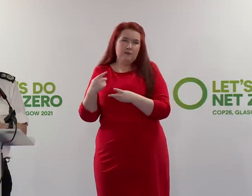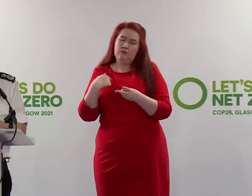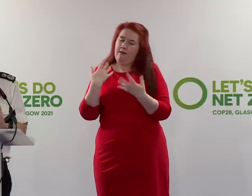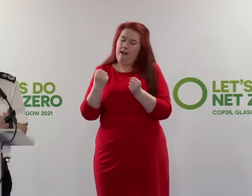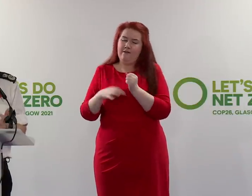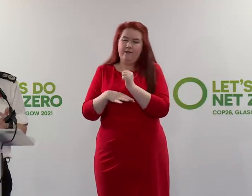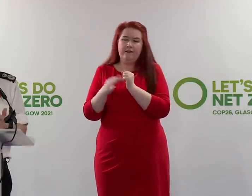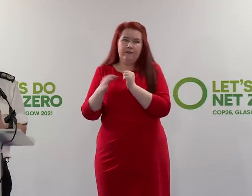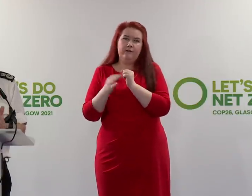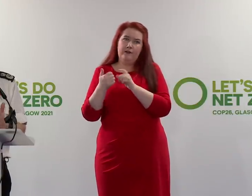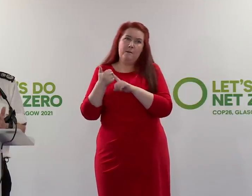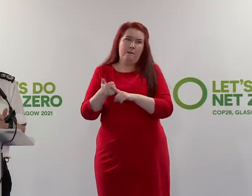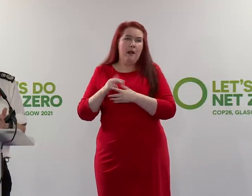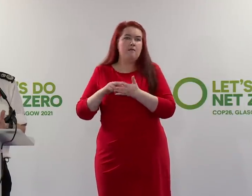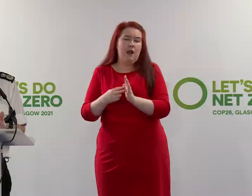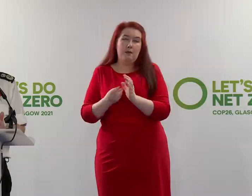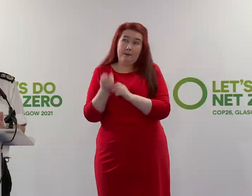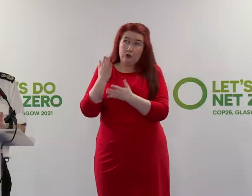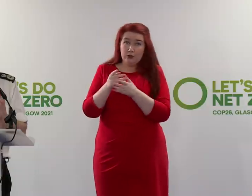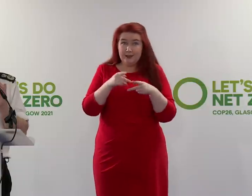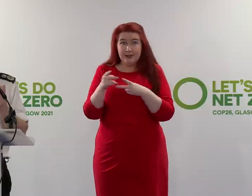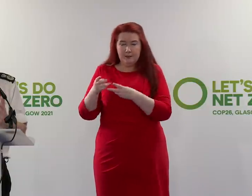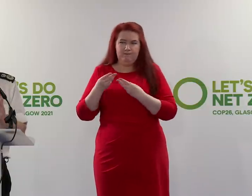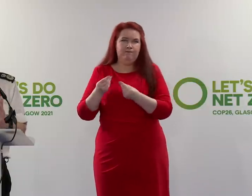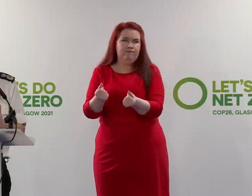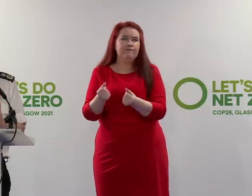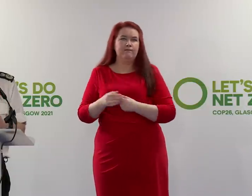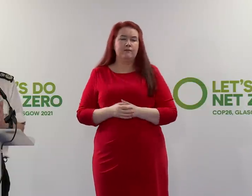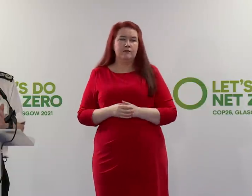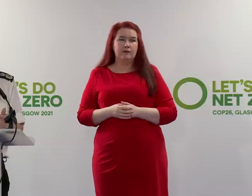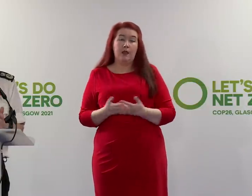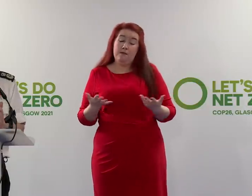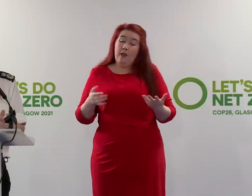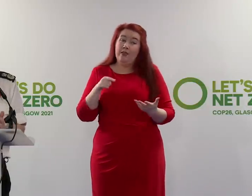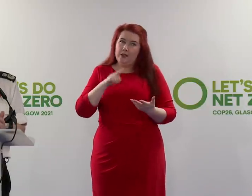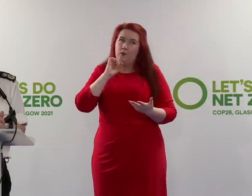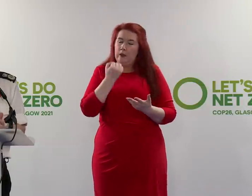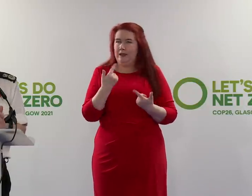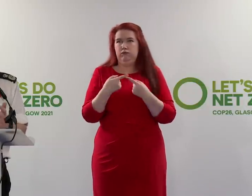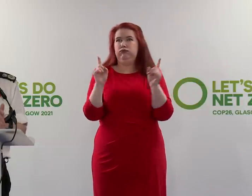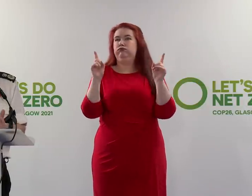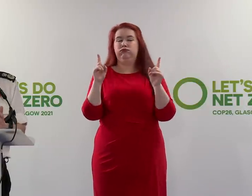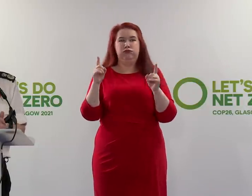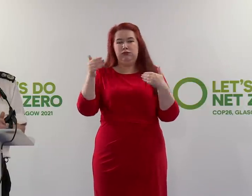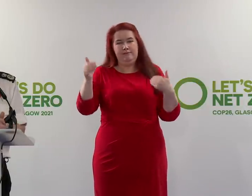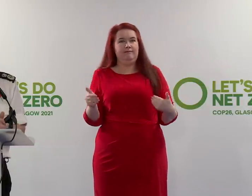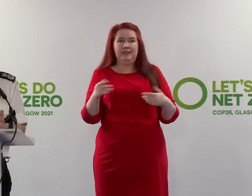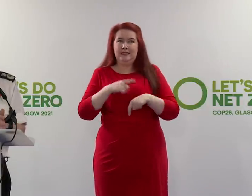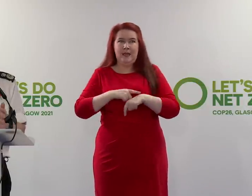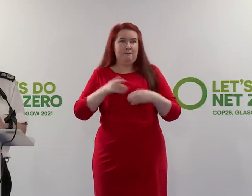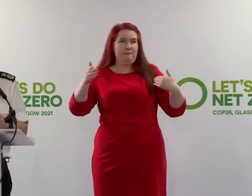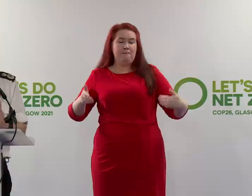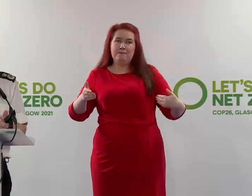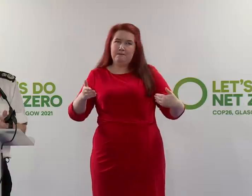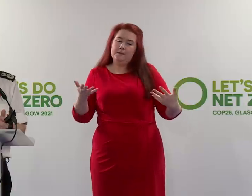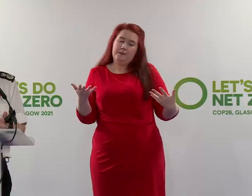place to make sure that the system works as well as it can. But this is going to be an extraordinary period, an extraordinary period, and